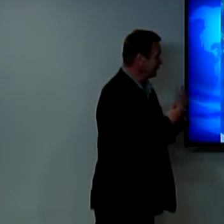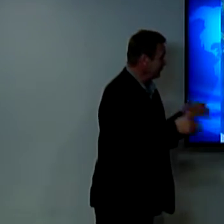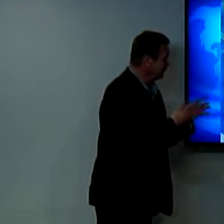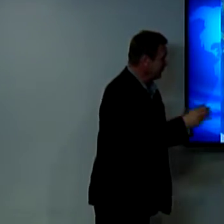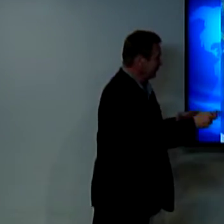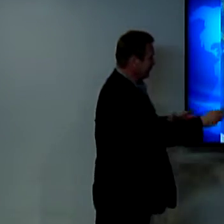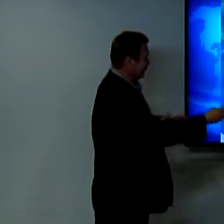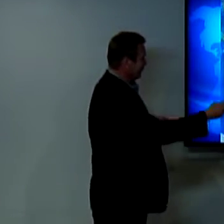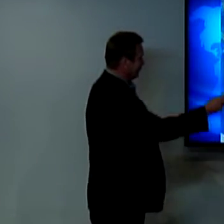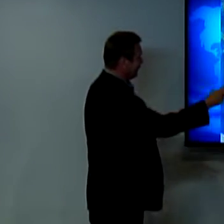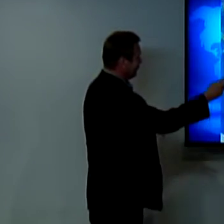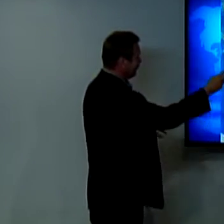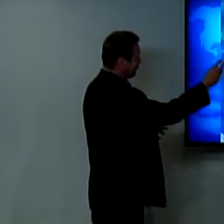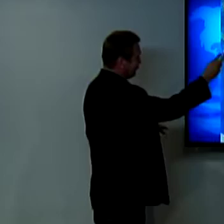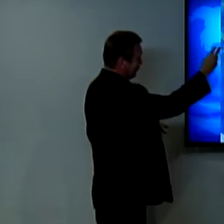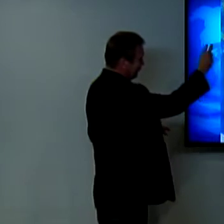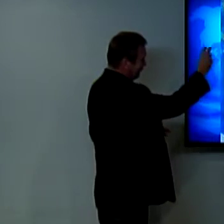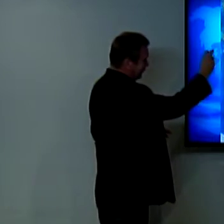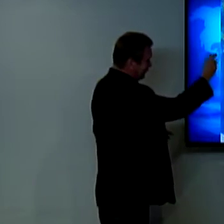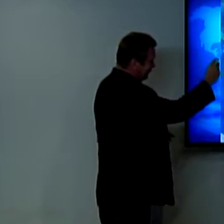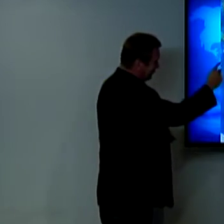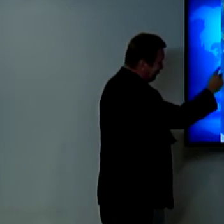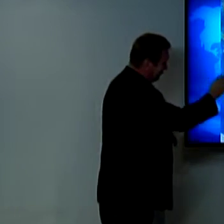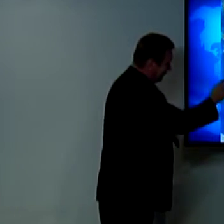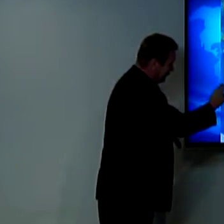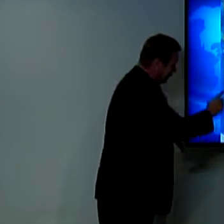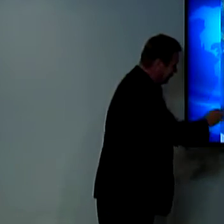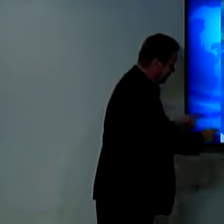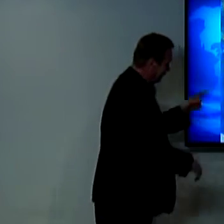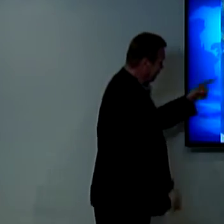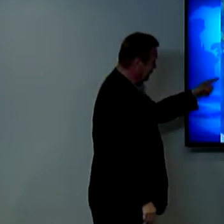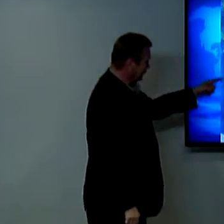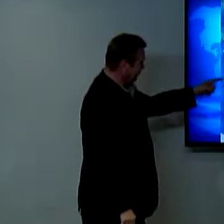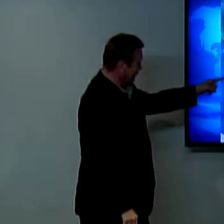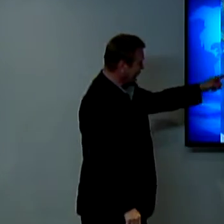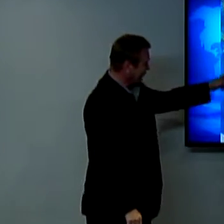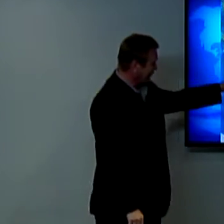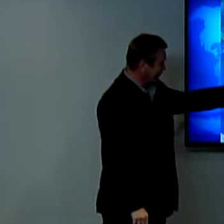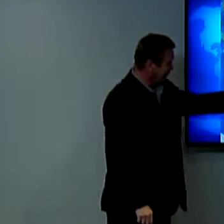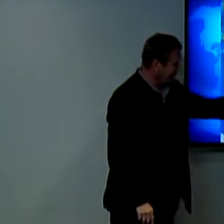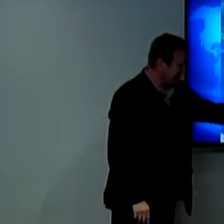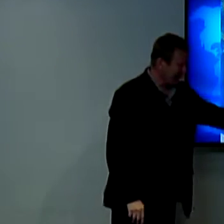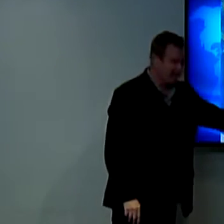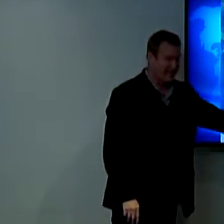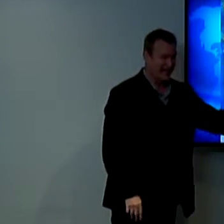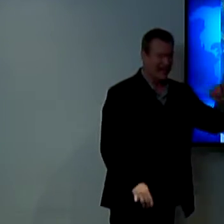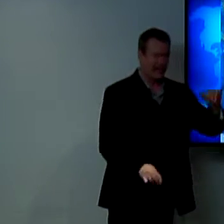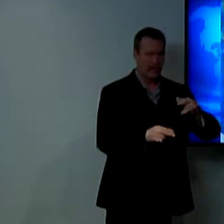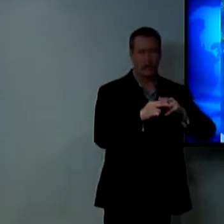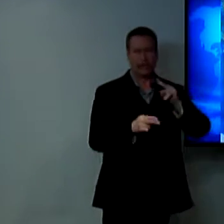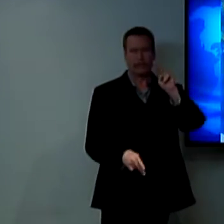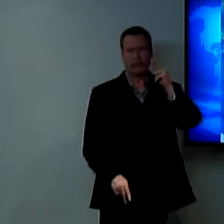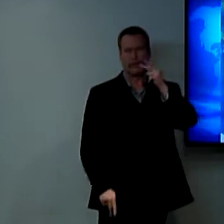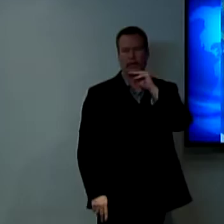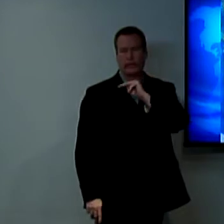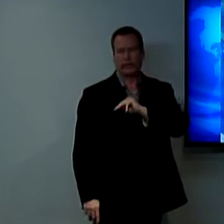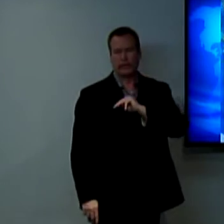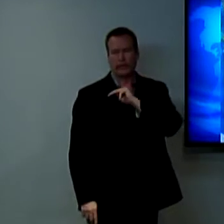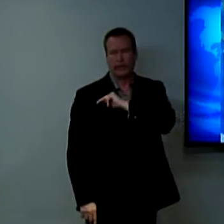so we see the we see the on this map the travels that Paul and Silas and Timothy took and